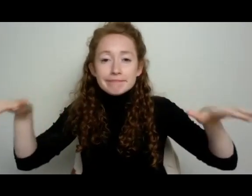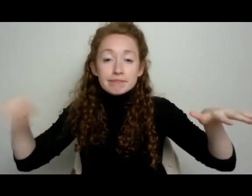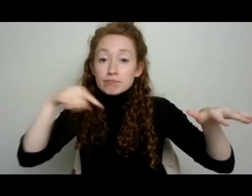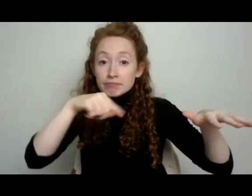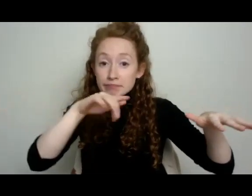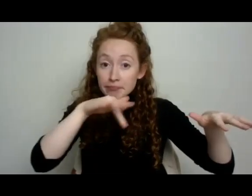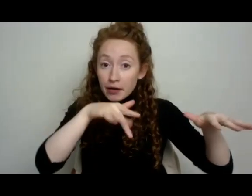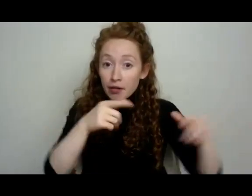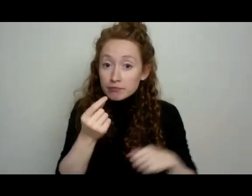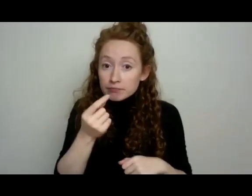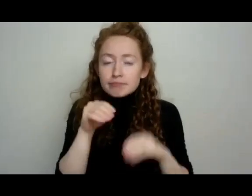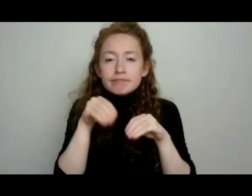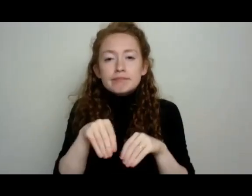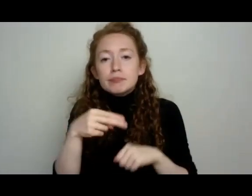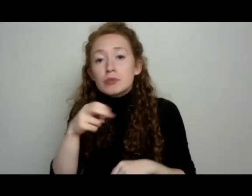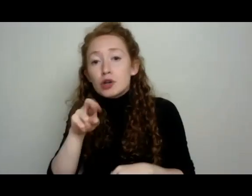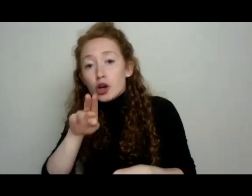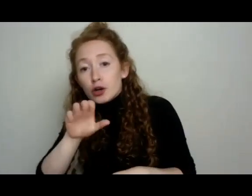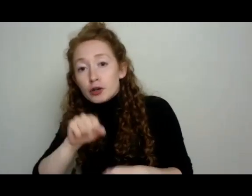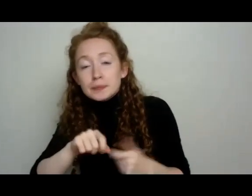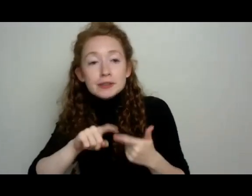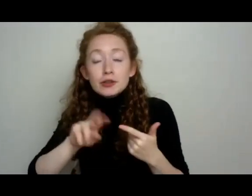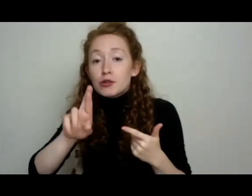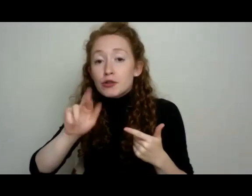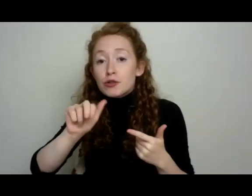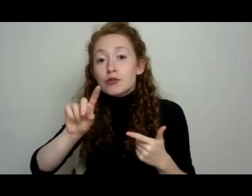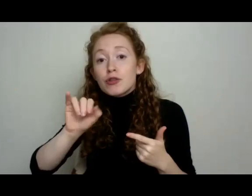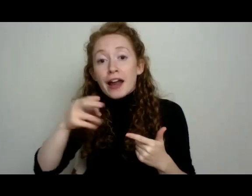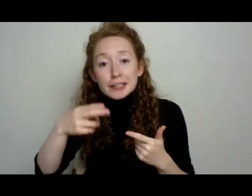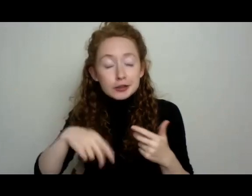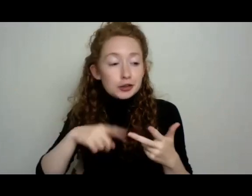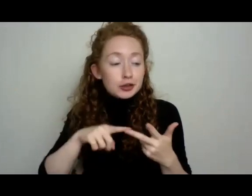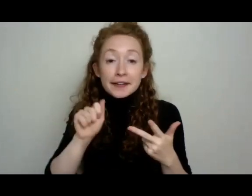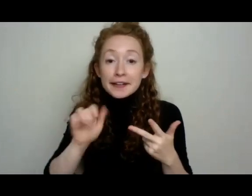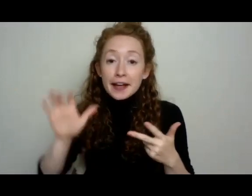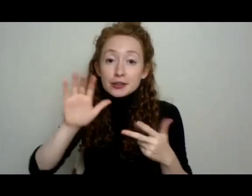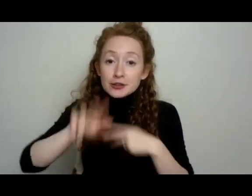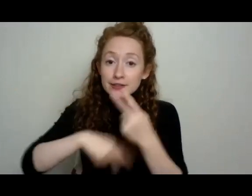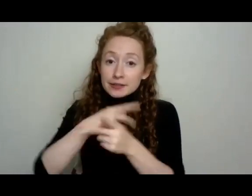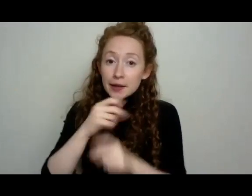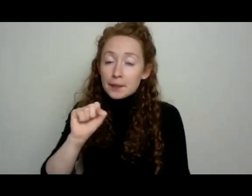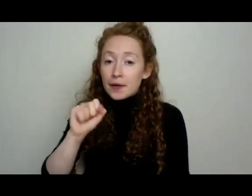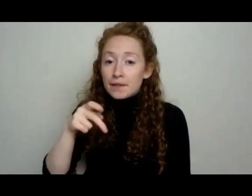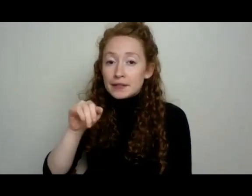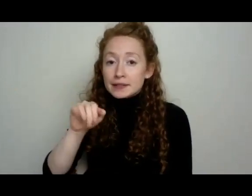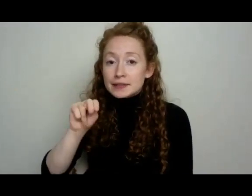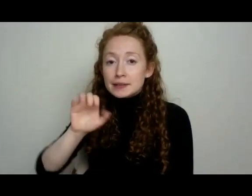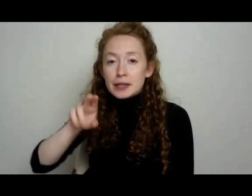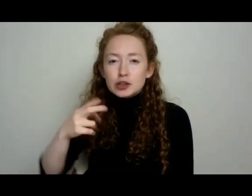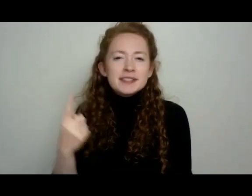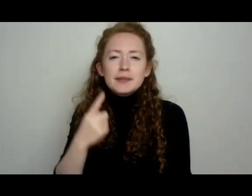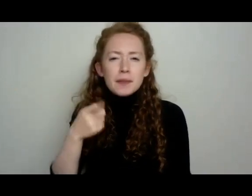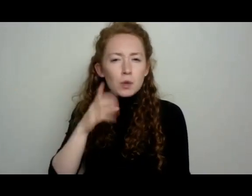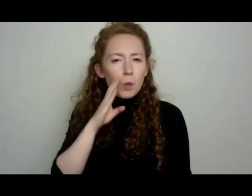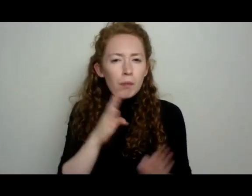Asian spinach, some herbs, a few radishes, and something that within six weeks you'll be eating ideally within four. So